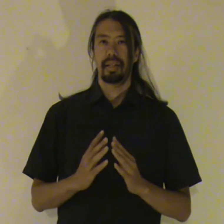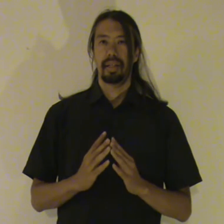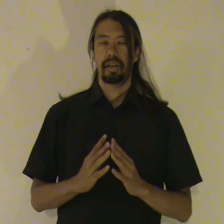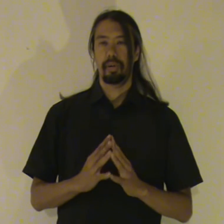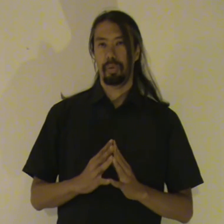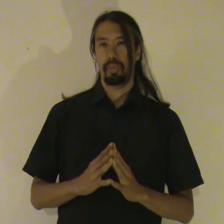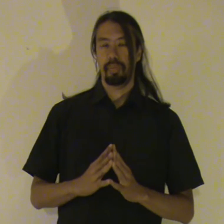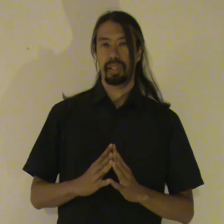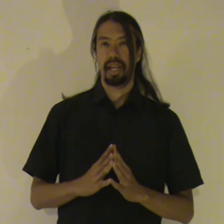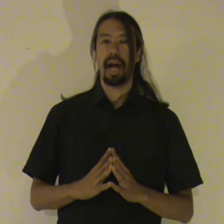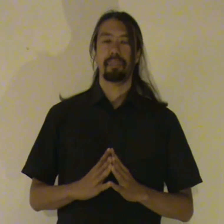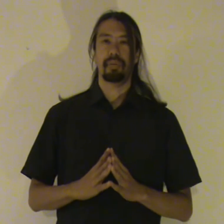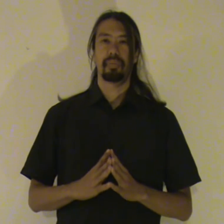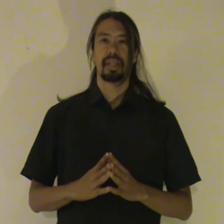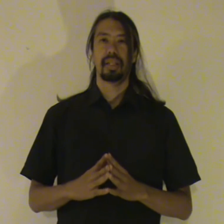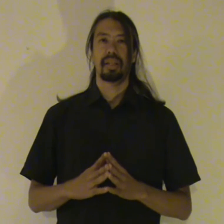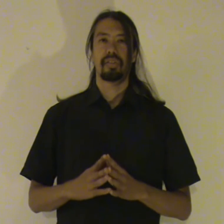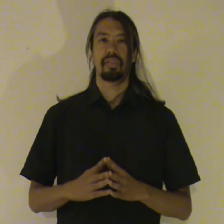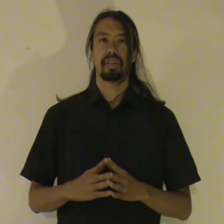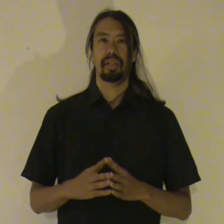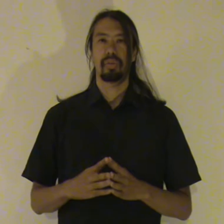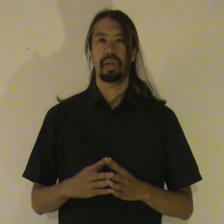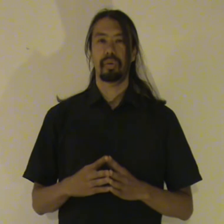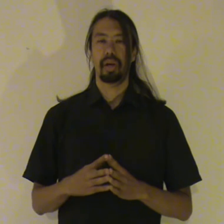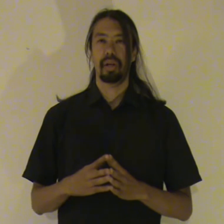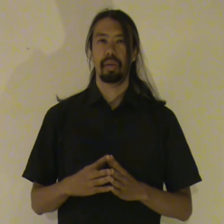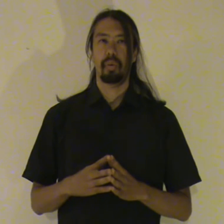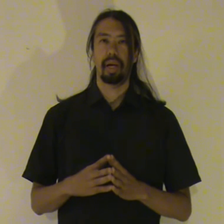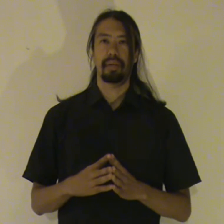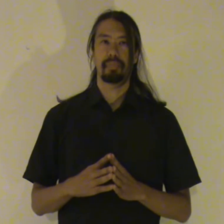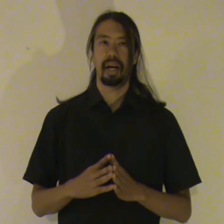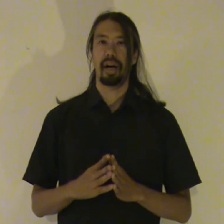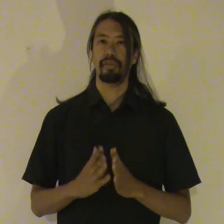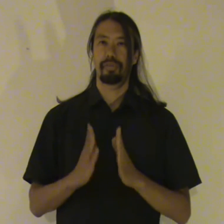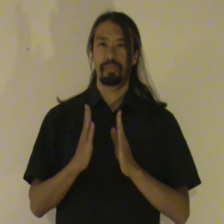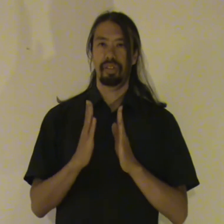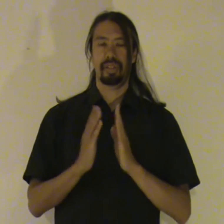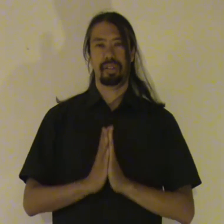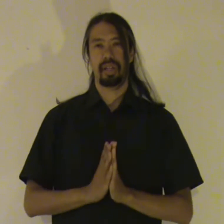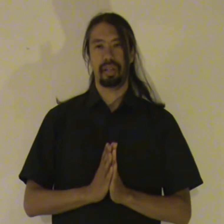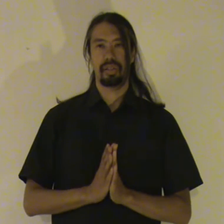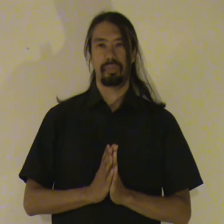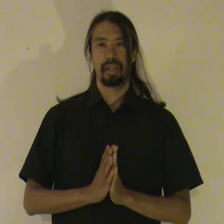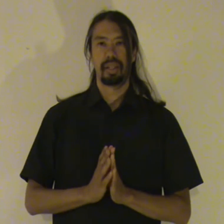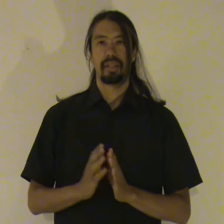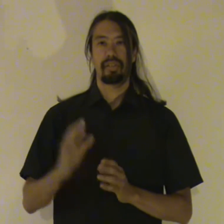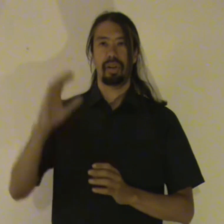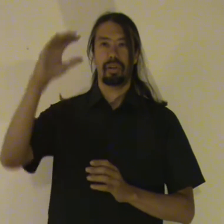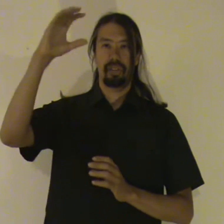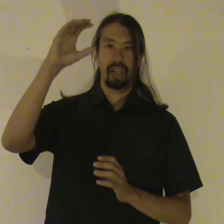Another problem which can happen is that you are in a way half missing the target. So there is an